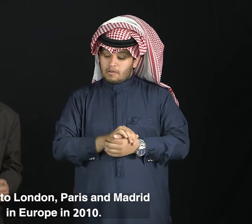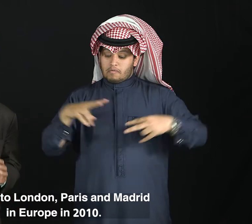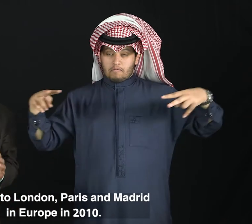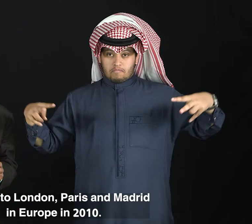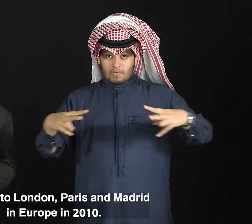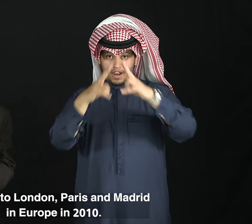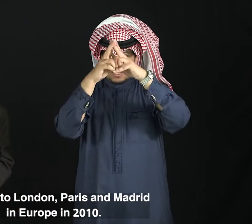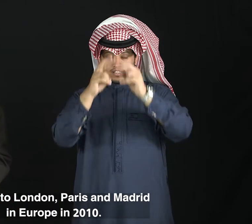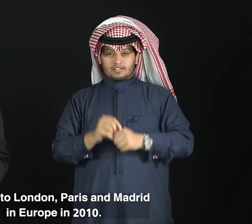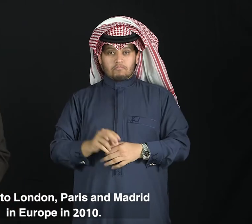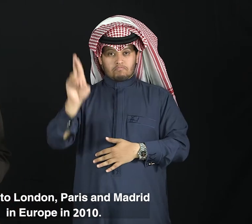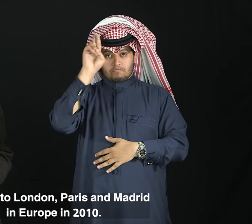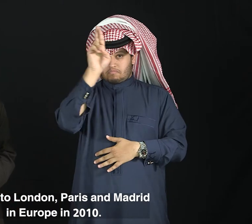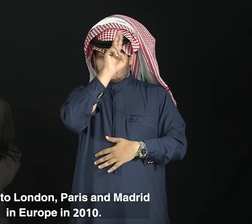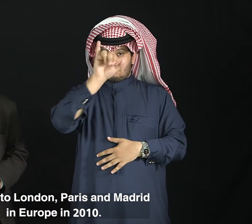2010.